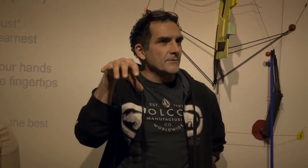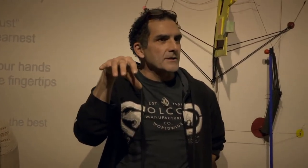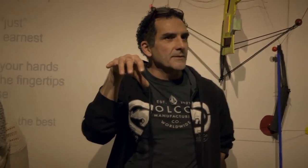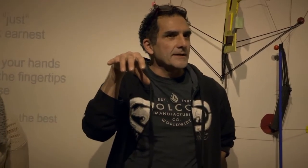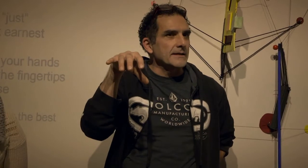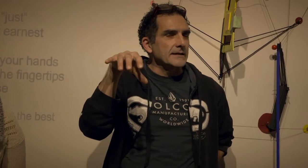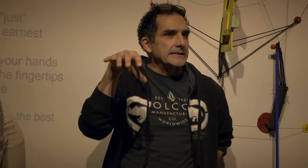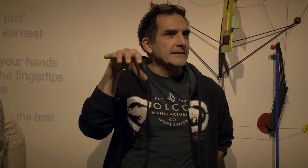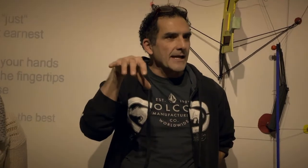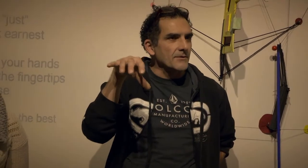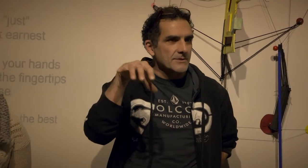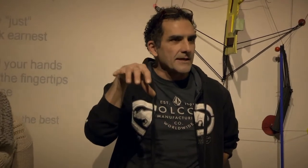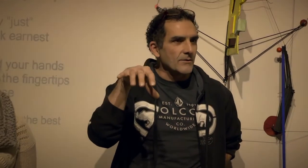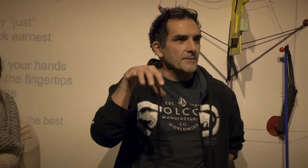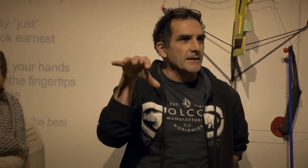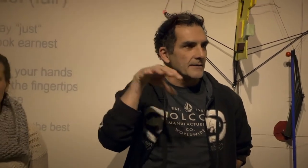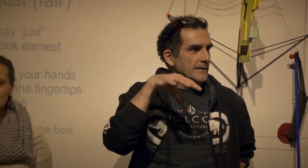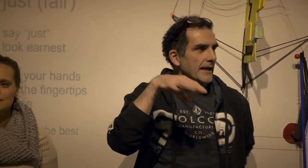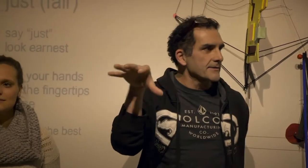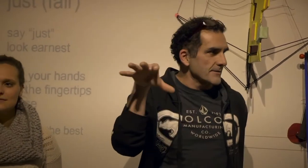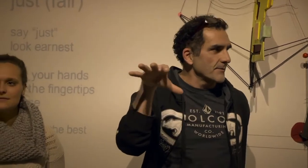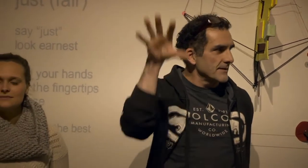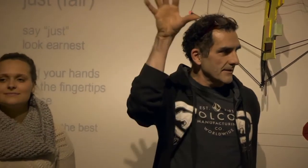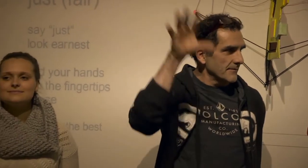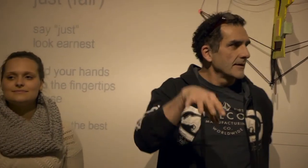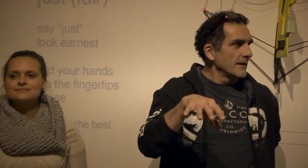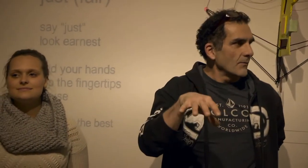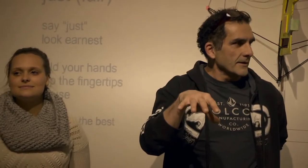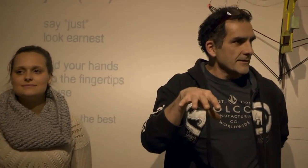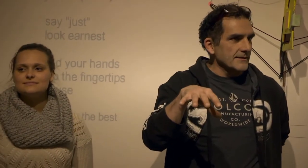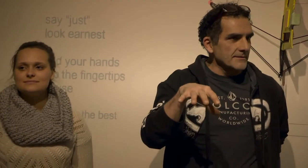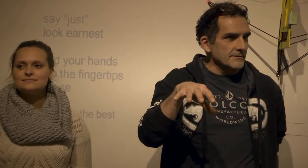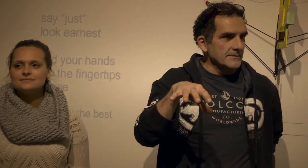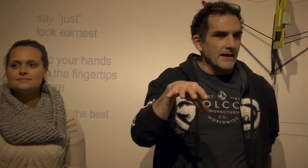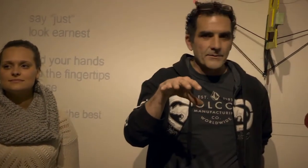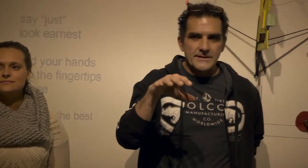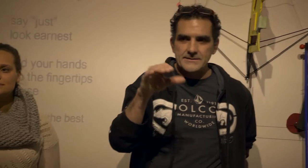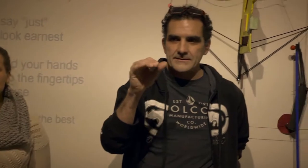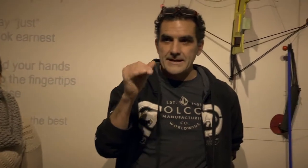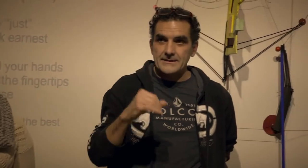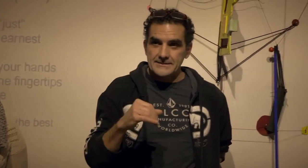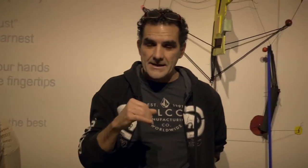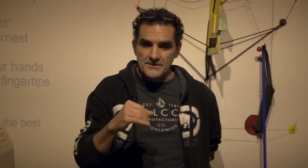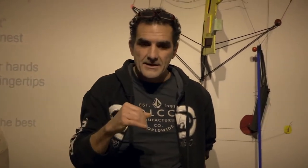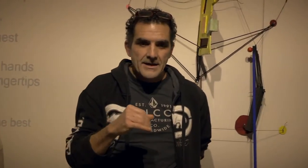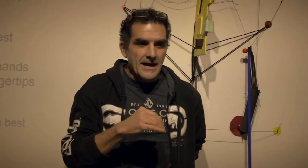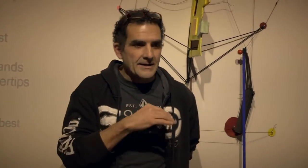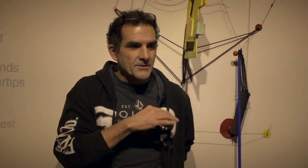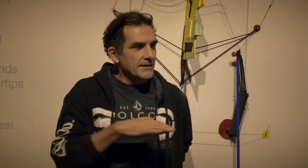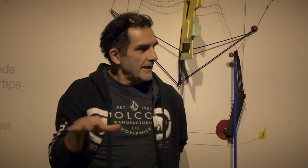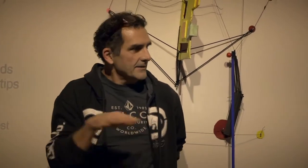fact that it was going to be taken down today would be the essence of the piece of what it's like to have a piece taken down